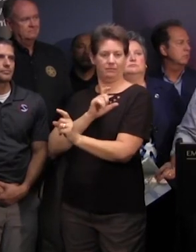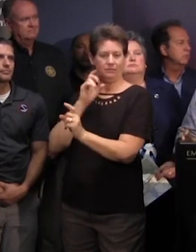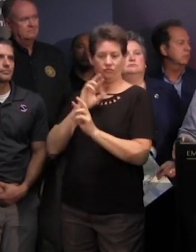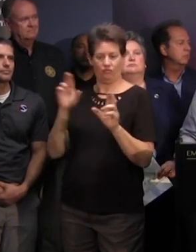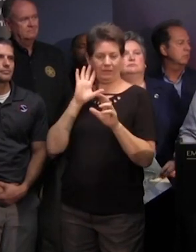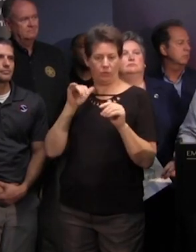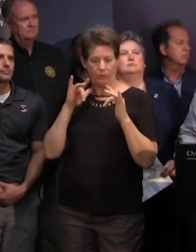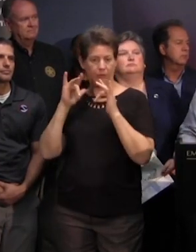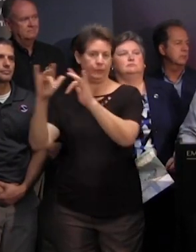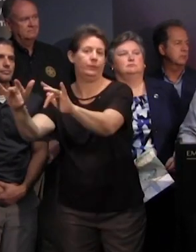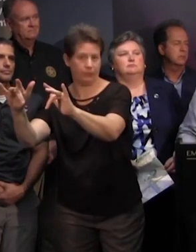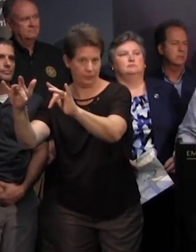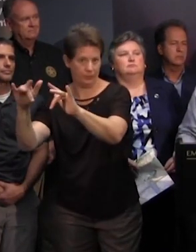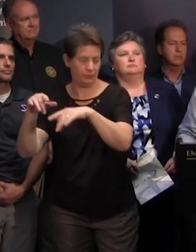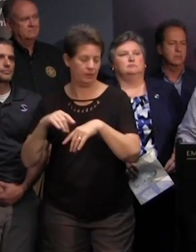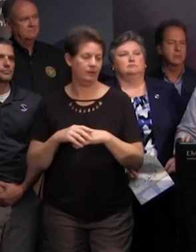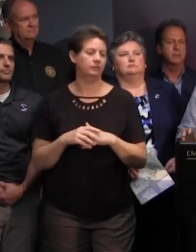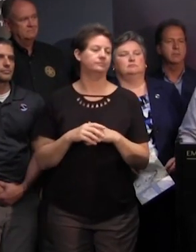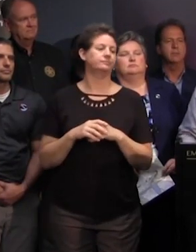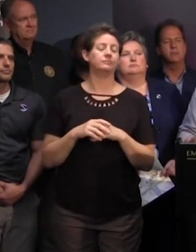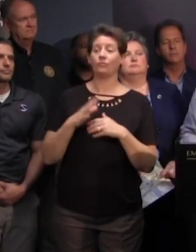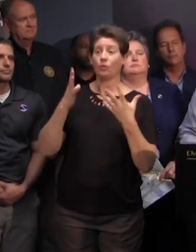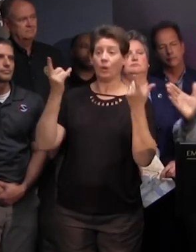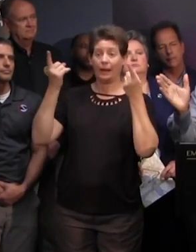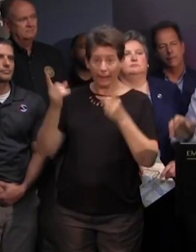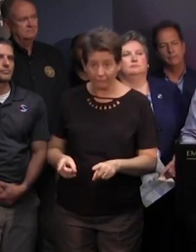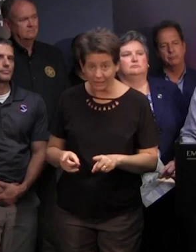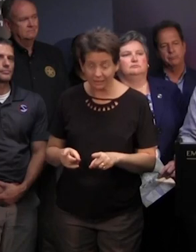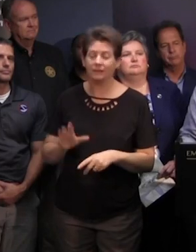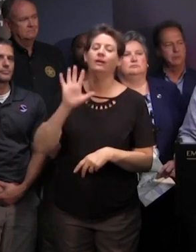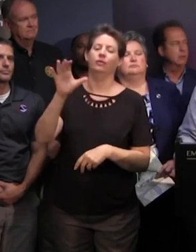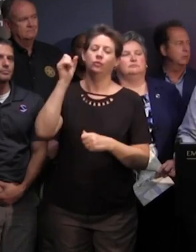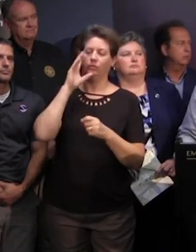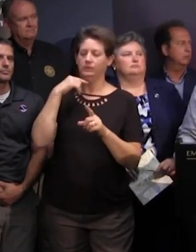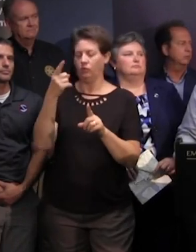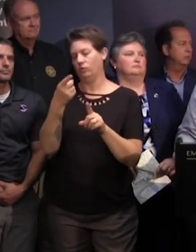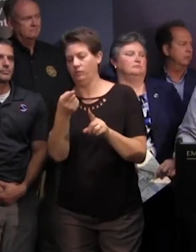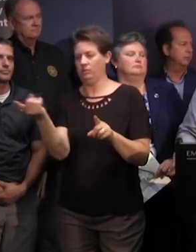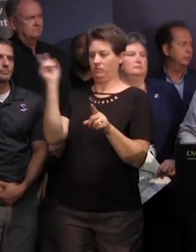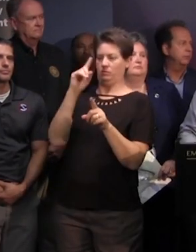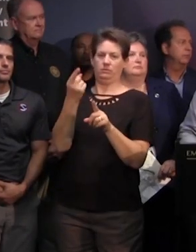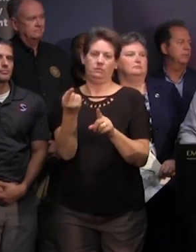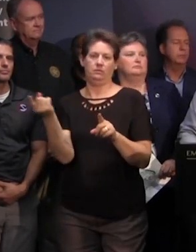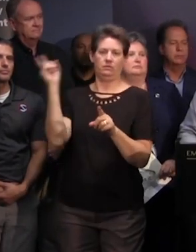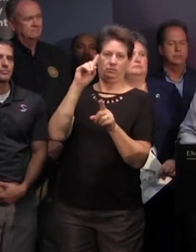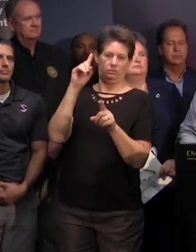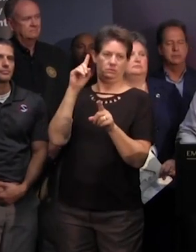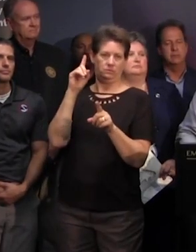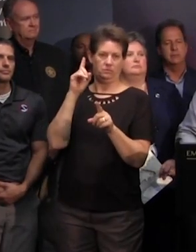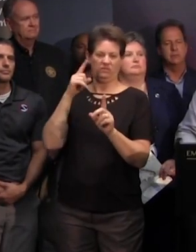vehicle on the i-26 eastbound corridor your vehicle will be diverted to either us-321 or i-77